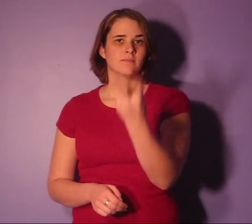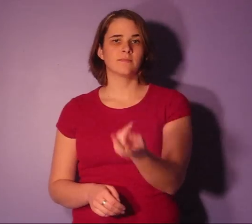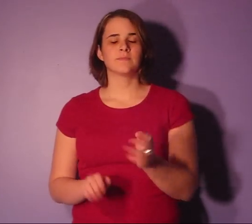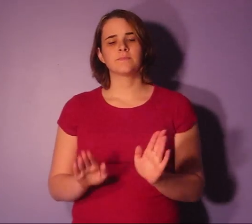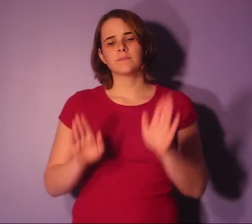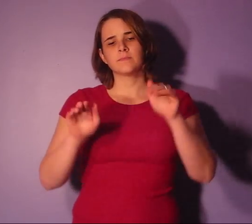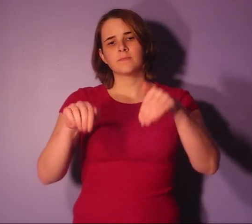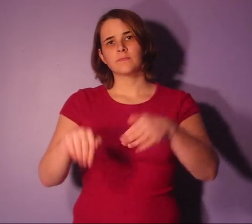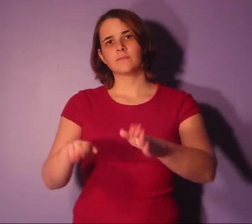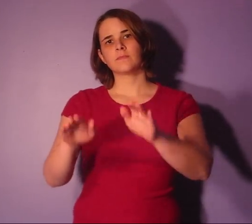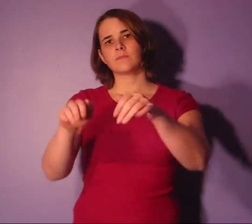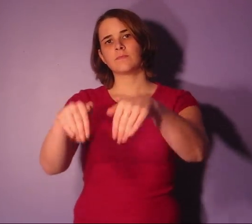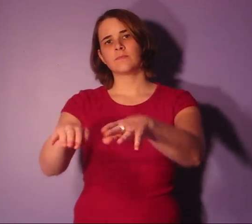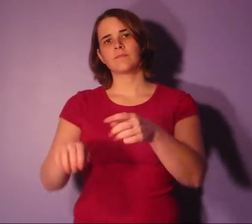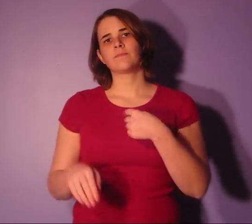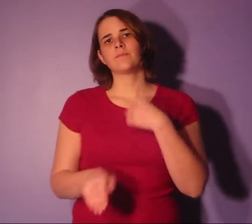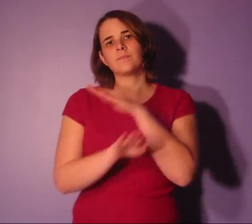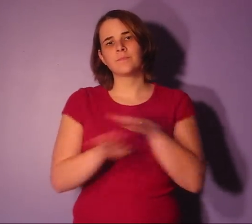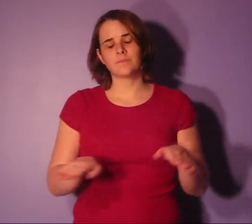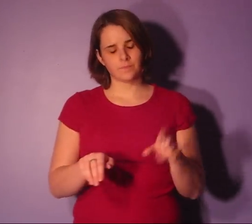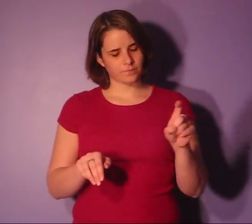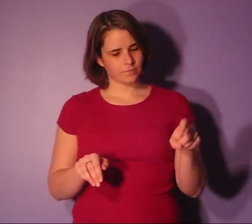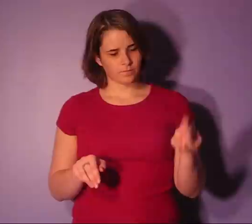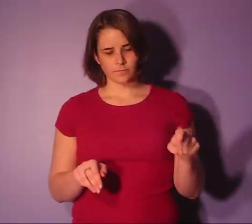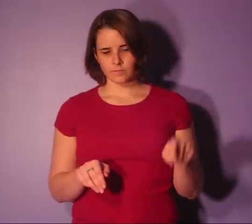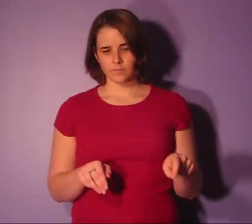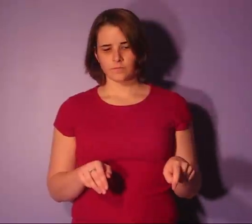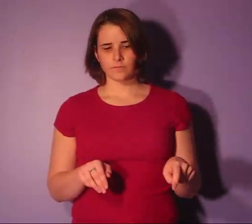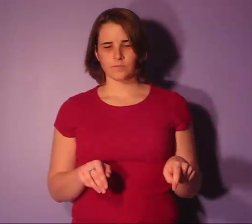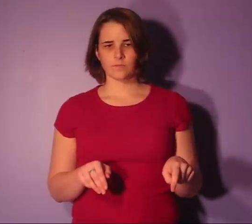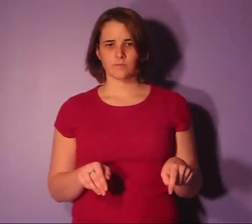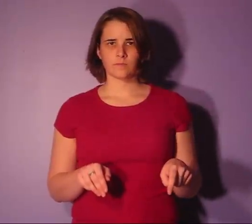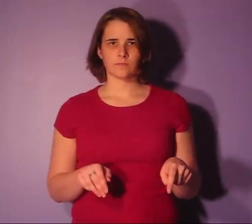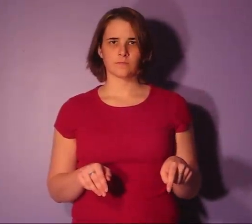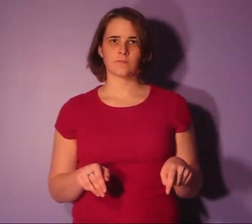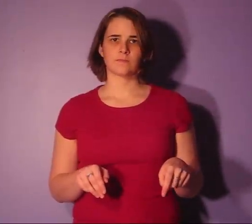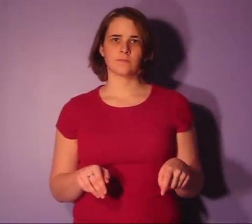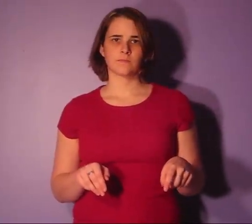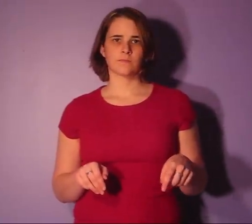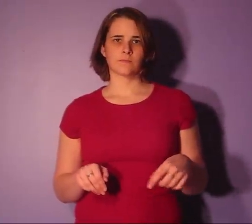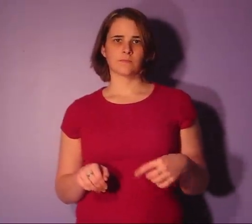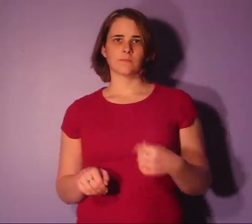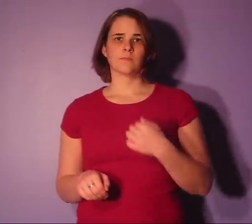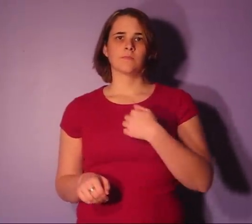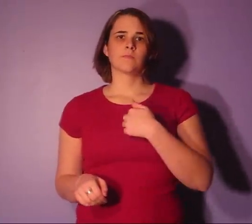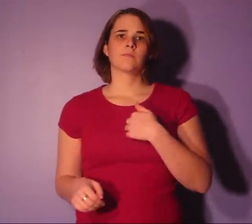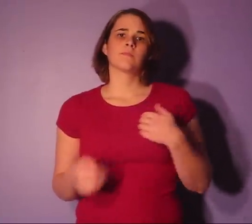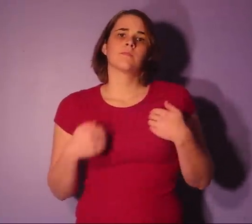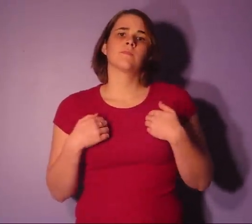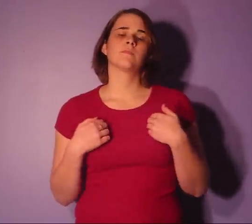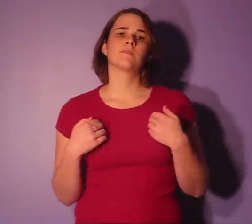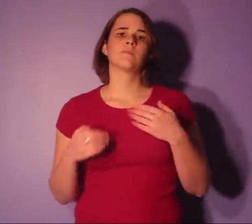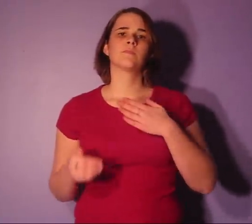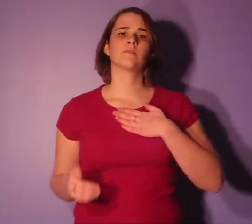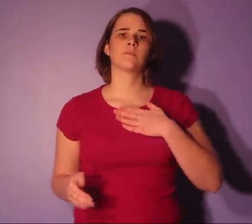a sea view I have no need I have my